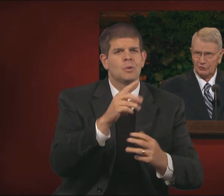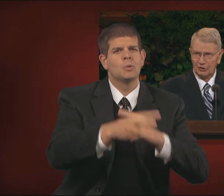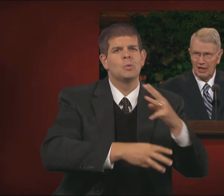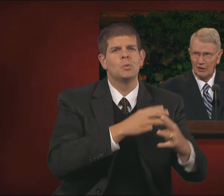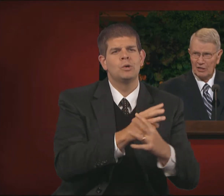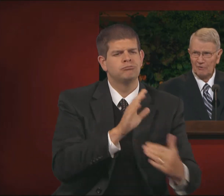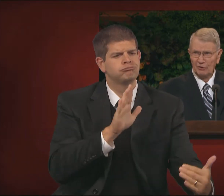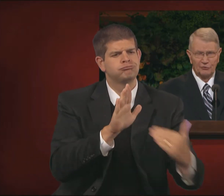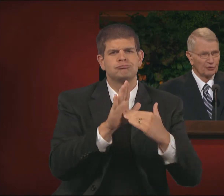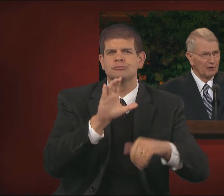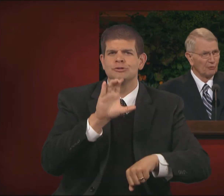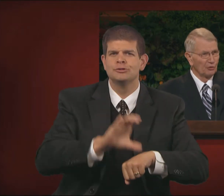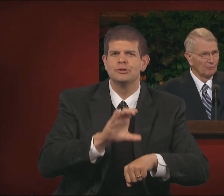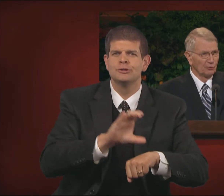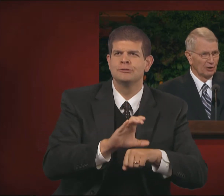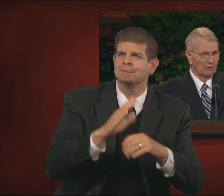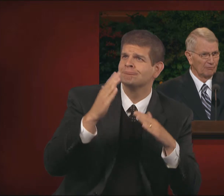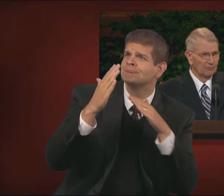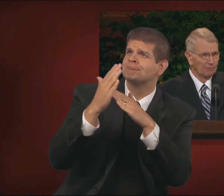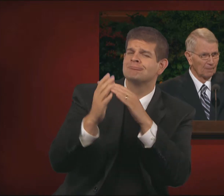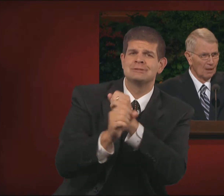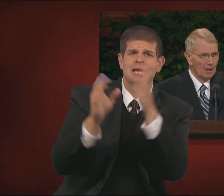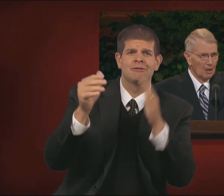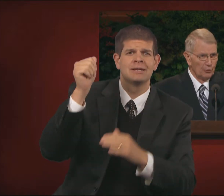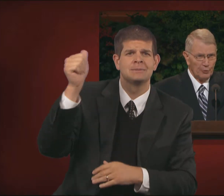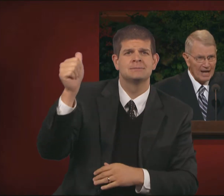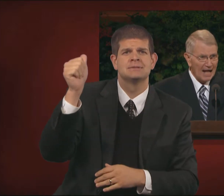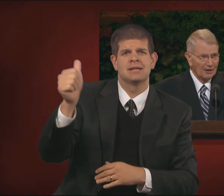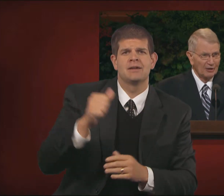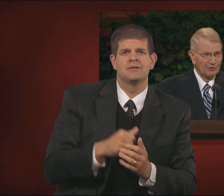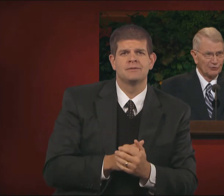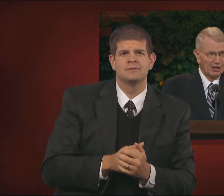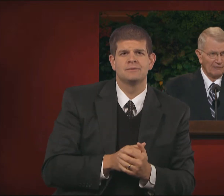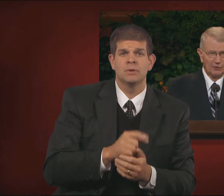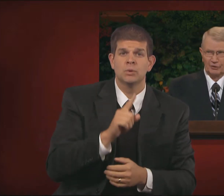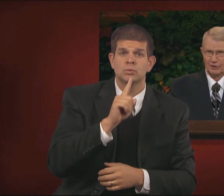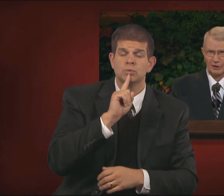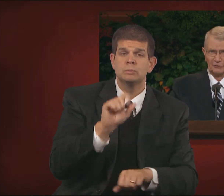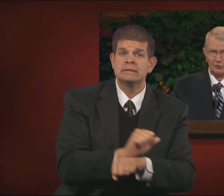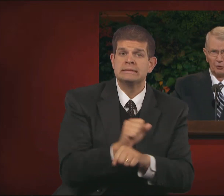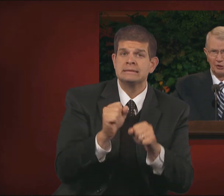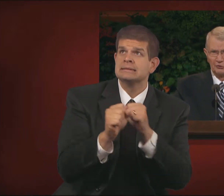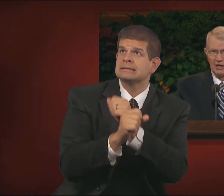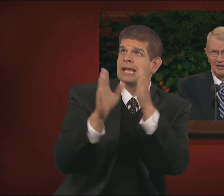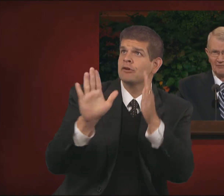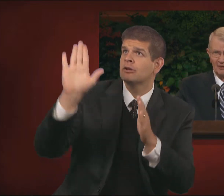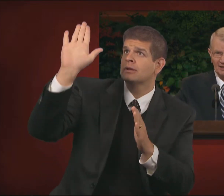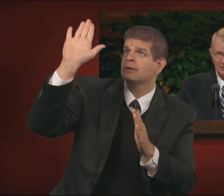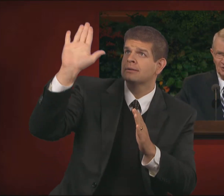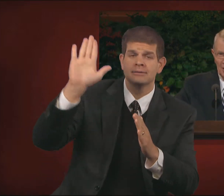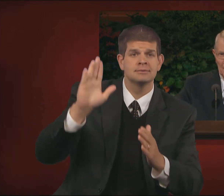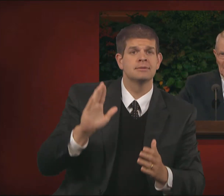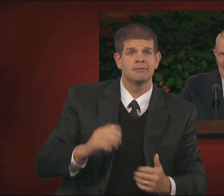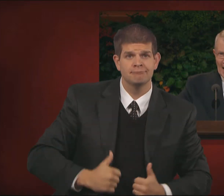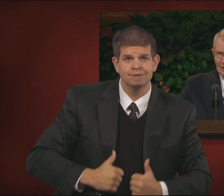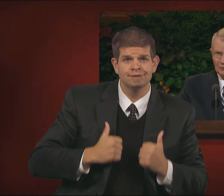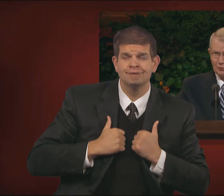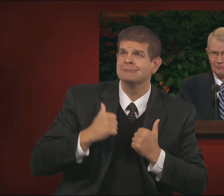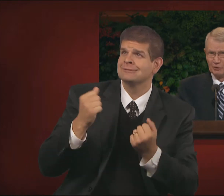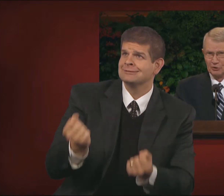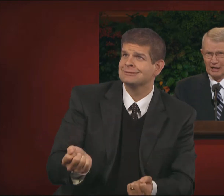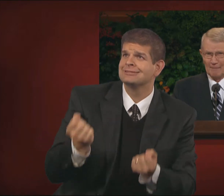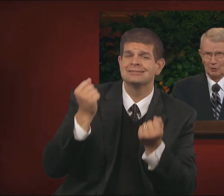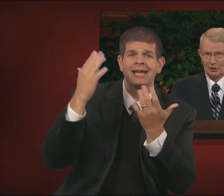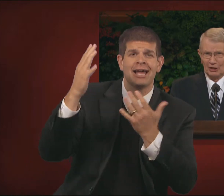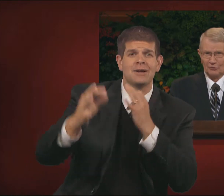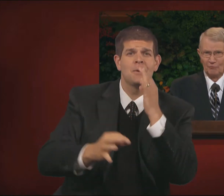the Church and even the Savior Himself. The reality of the Savior, His atoning sacrifice, and its